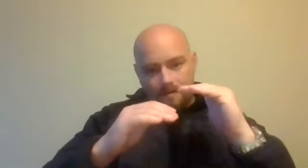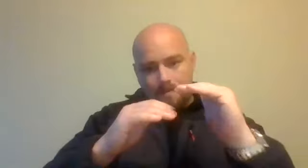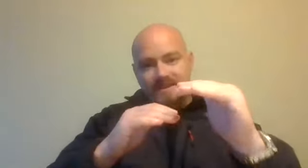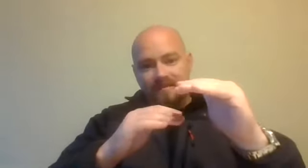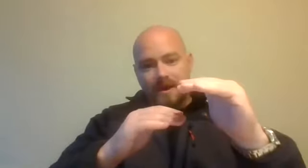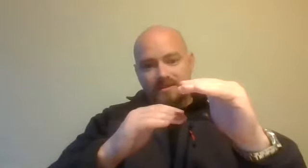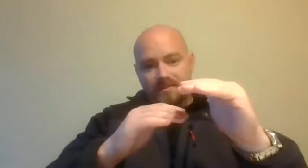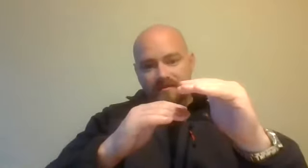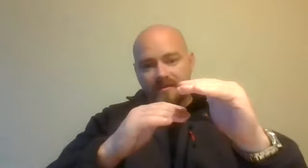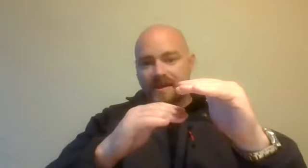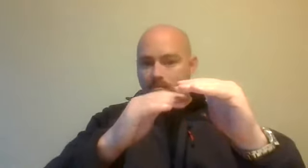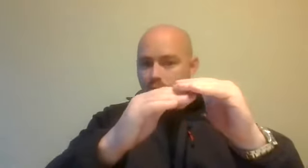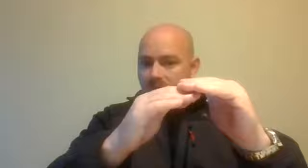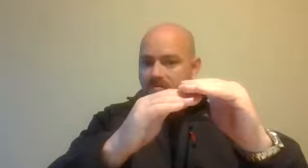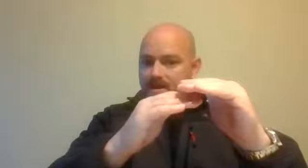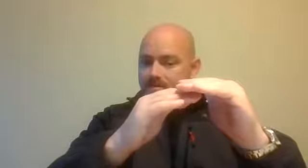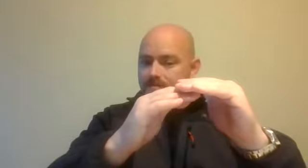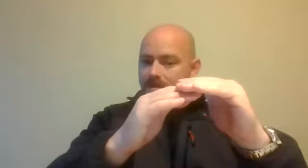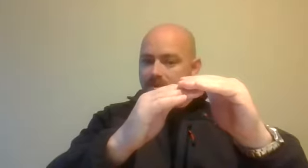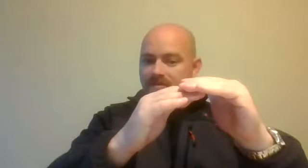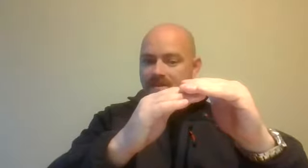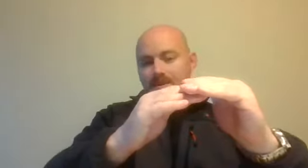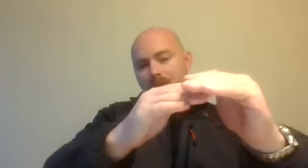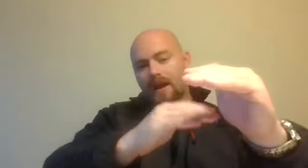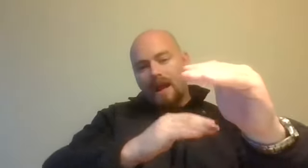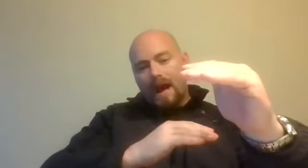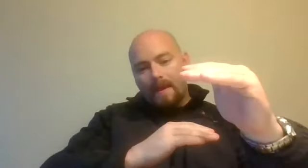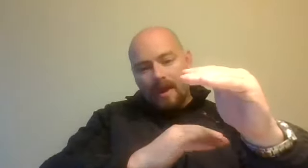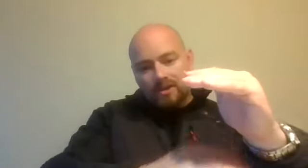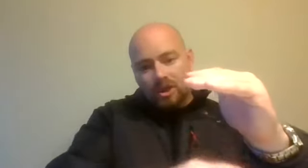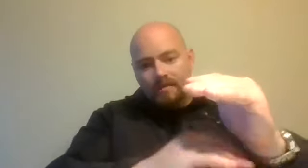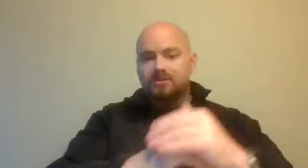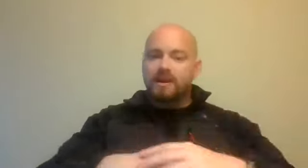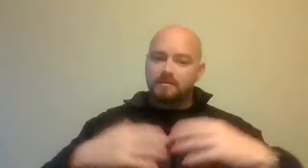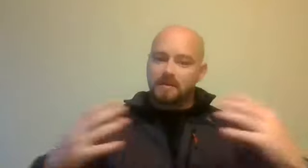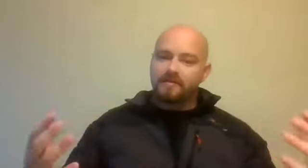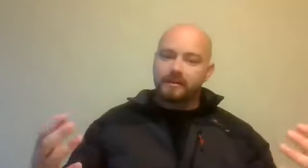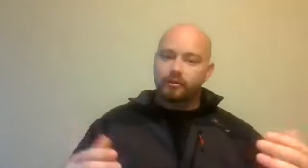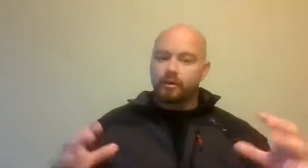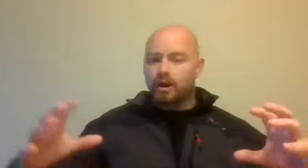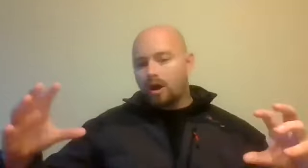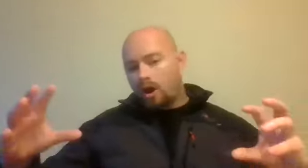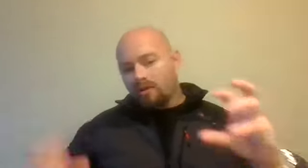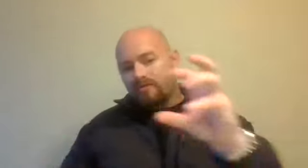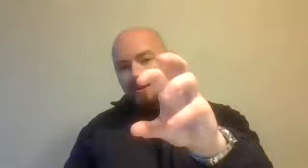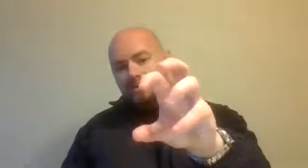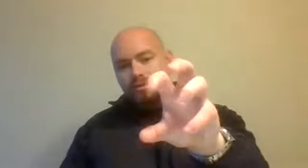misinformation being fed or poor information being fed to people and then we have a time constraint that people feel they're under all feeding into